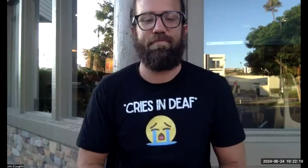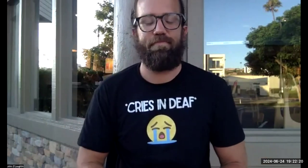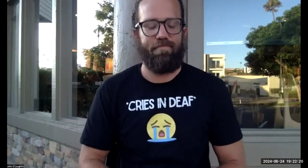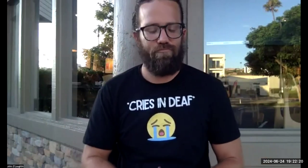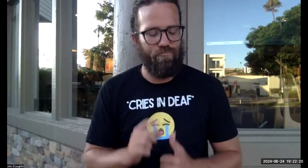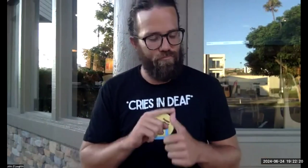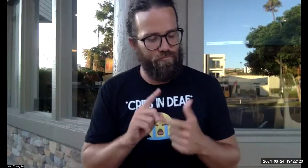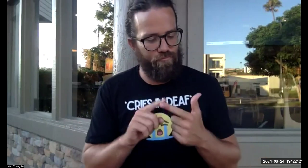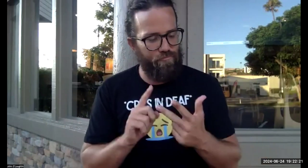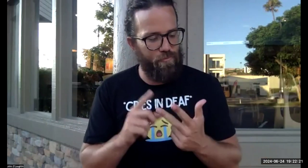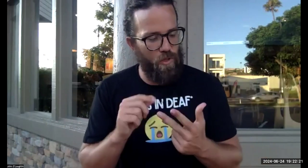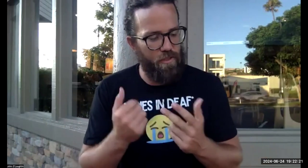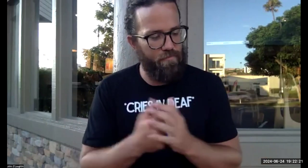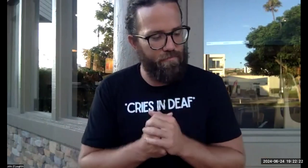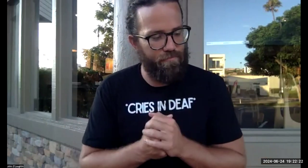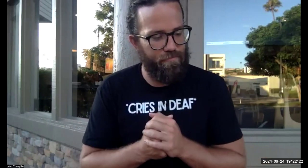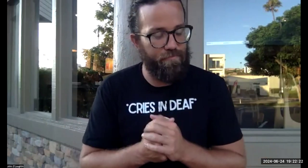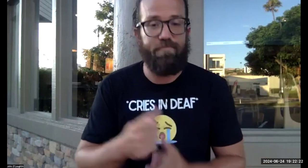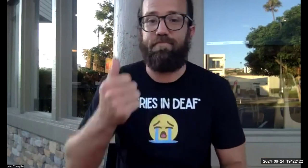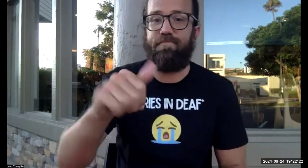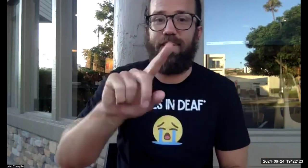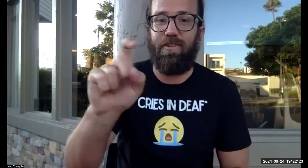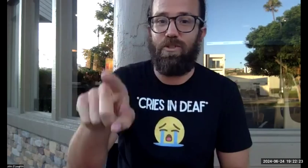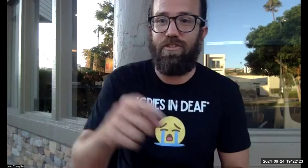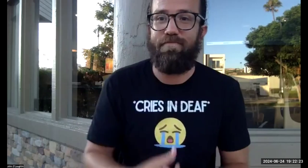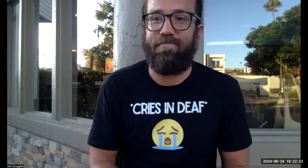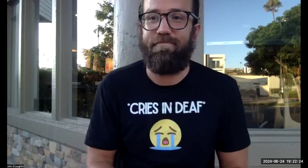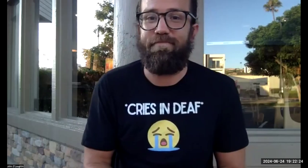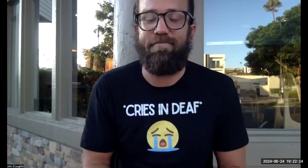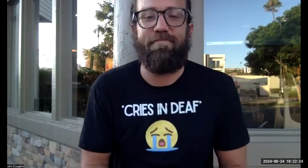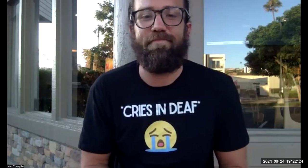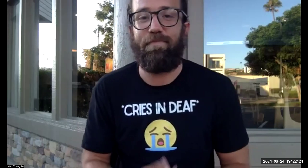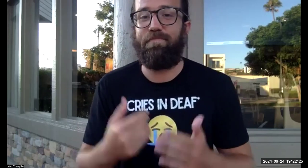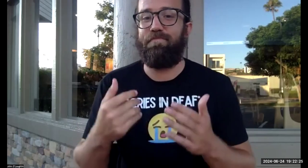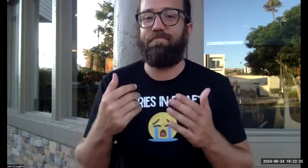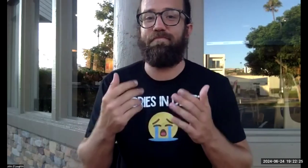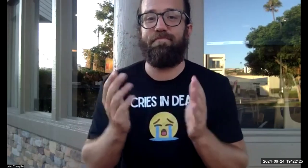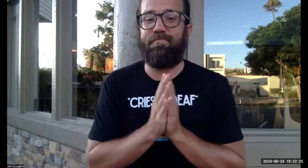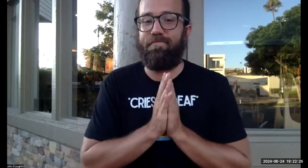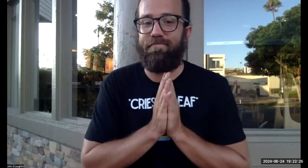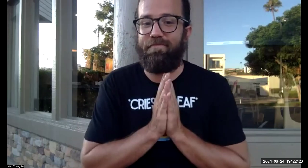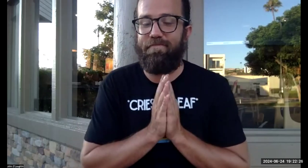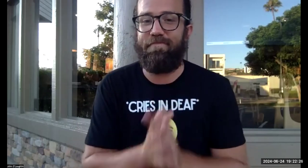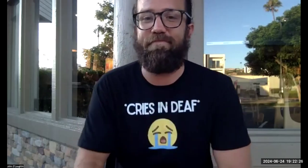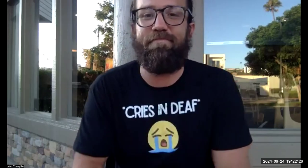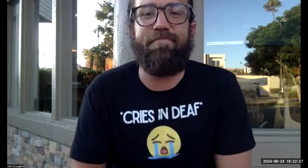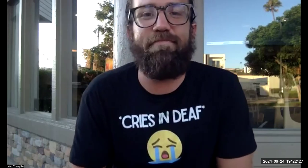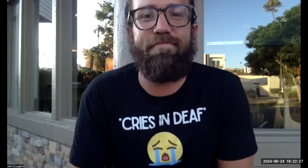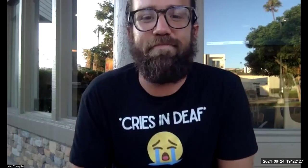in mind if you're traveling at other locations with different time zones. So I'm going to open it up. Any questions from